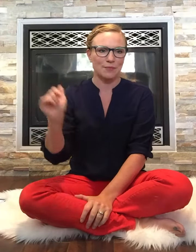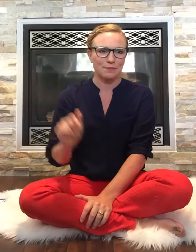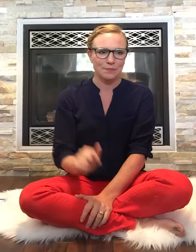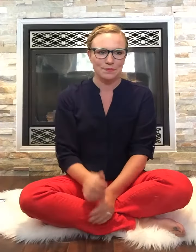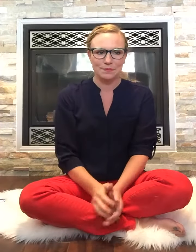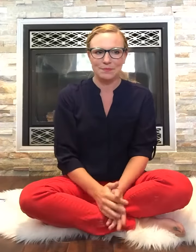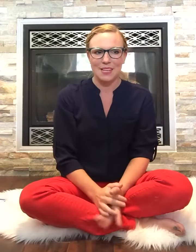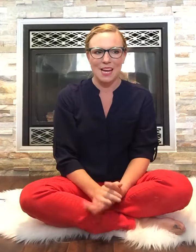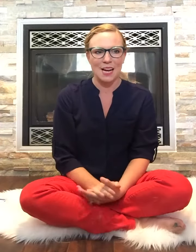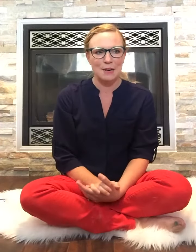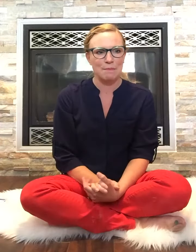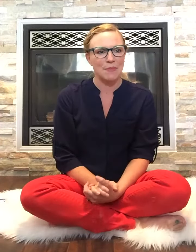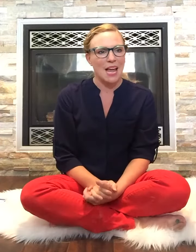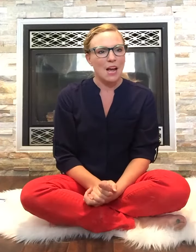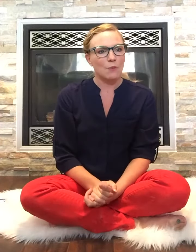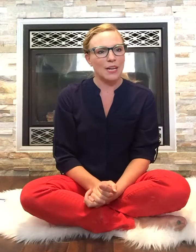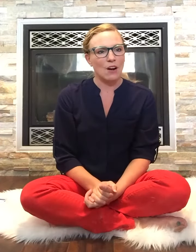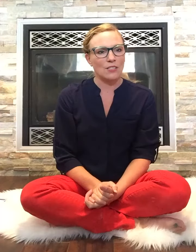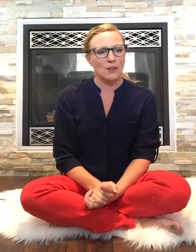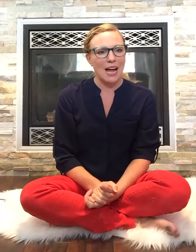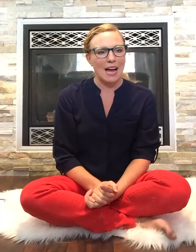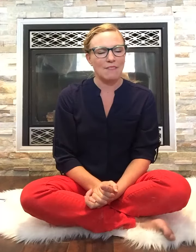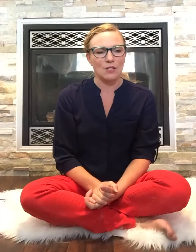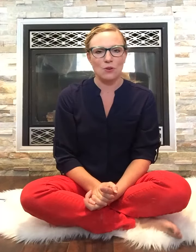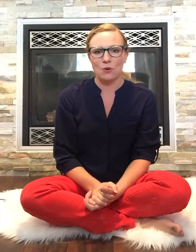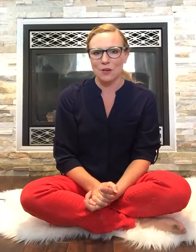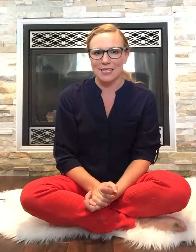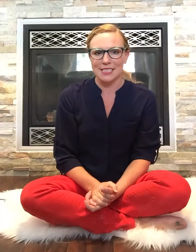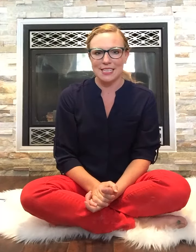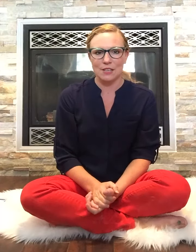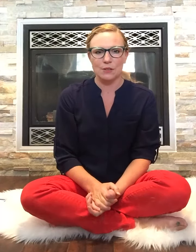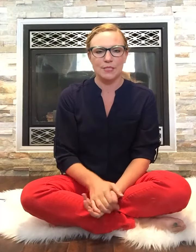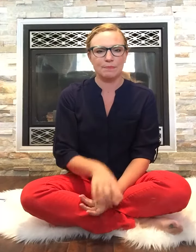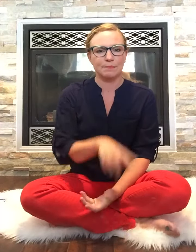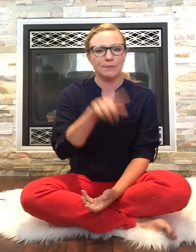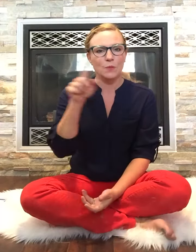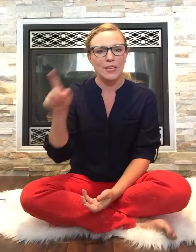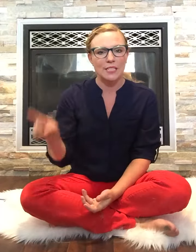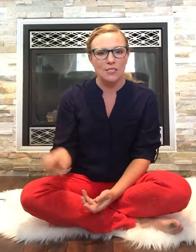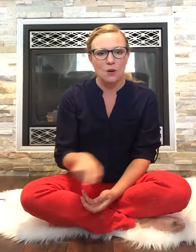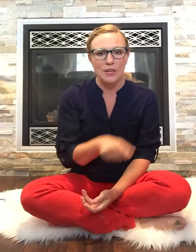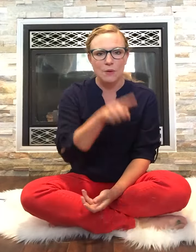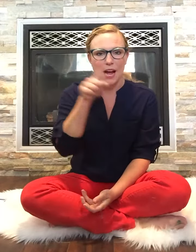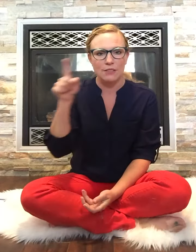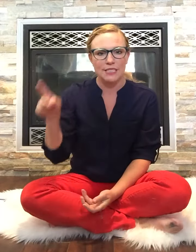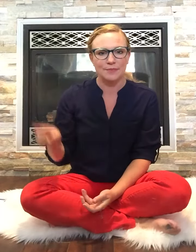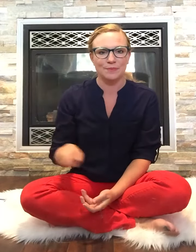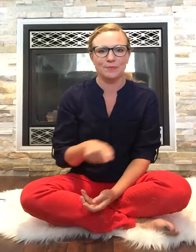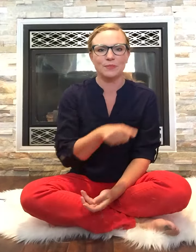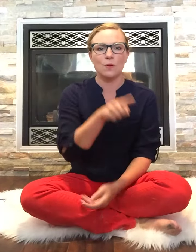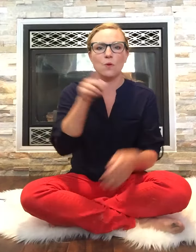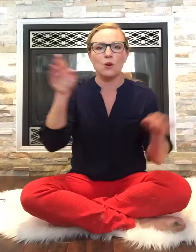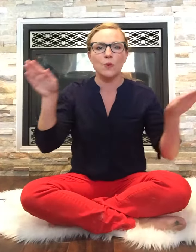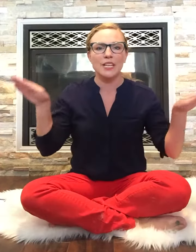we also have a chorus and it goes wheels going round or with